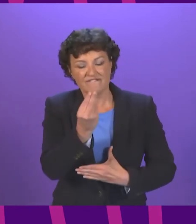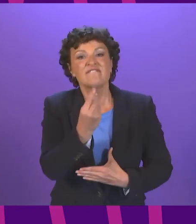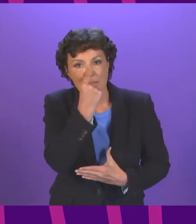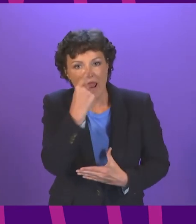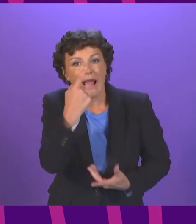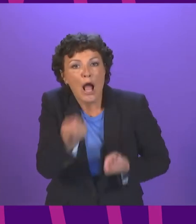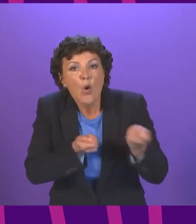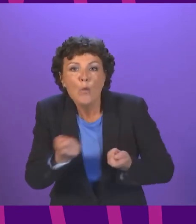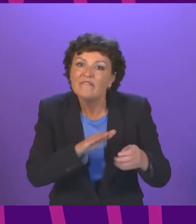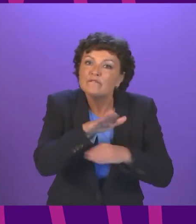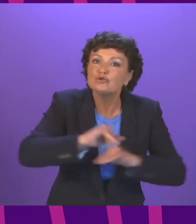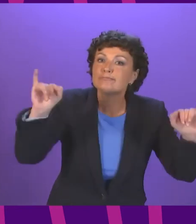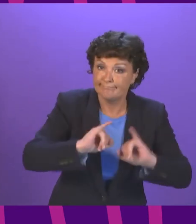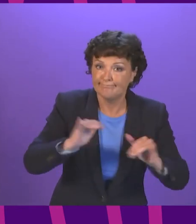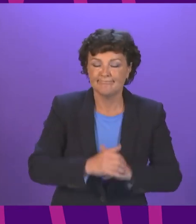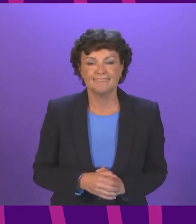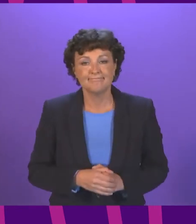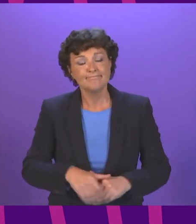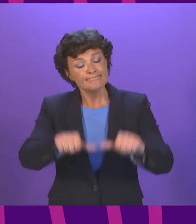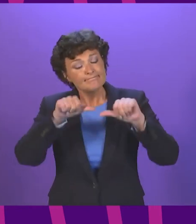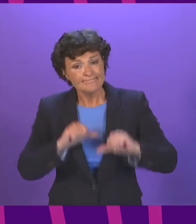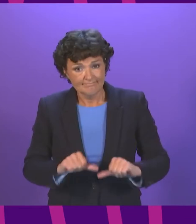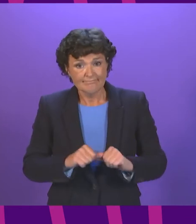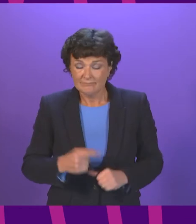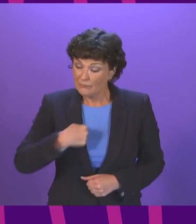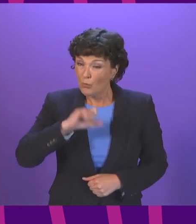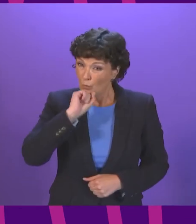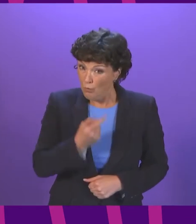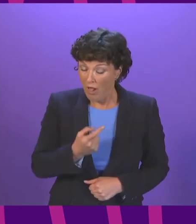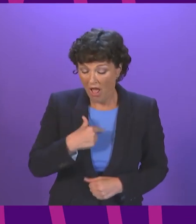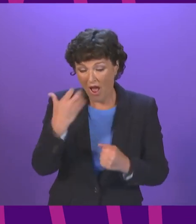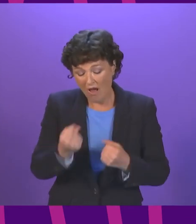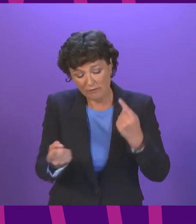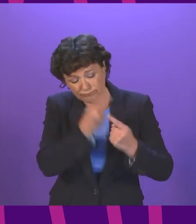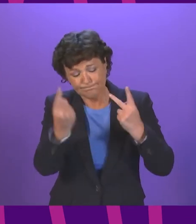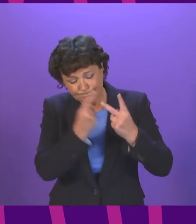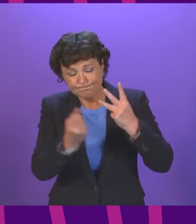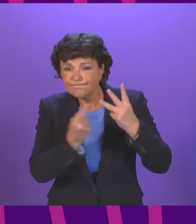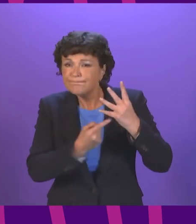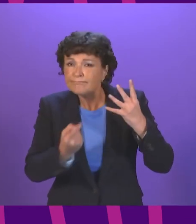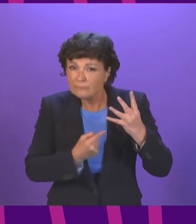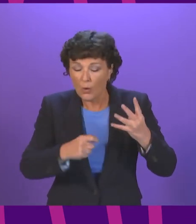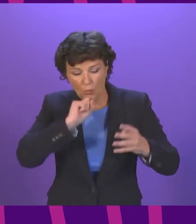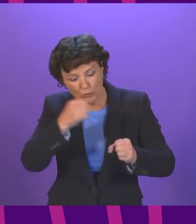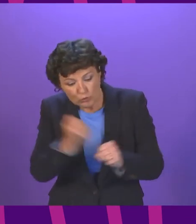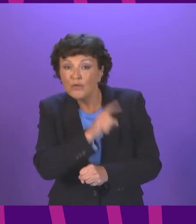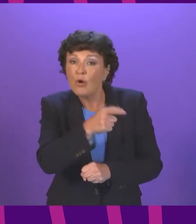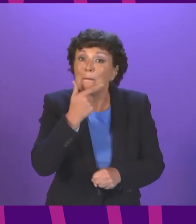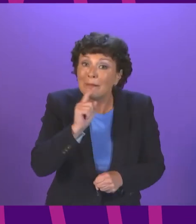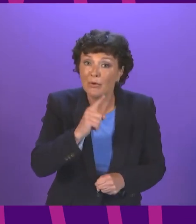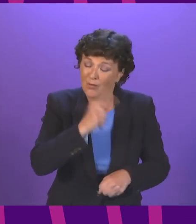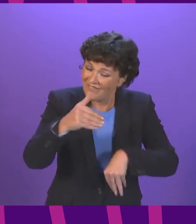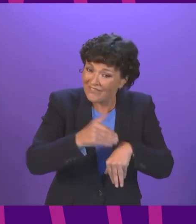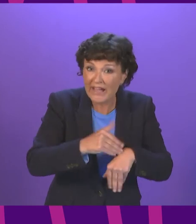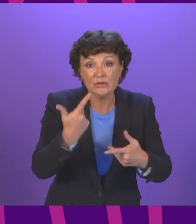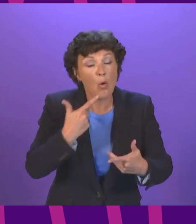setting out the targeted actions we will take to address the impact of the pandemic on those hardest hit. Presiding officer, an essential